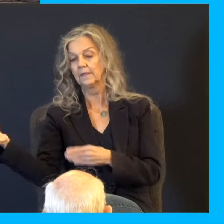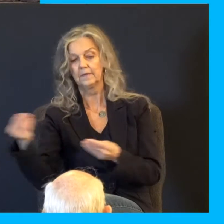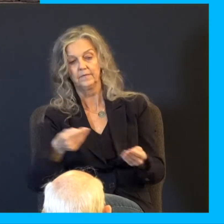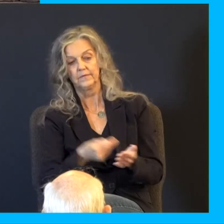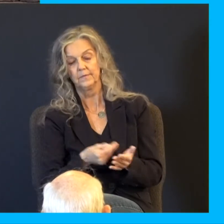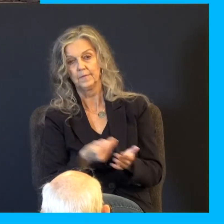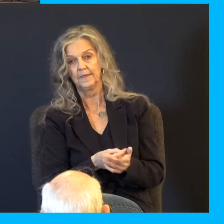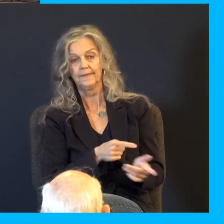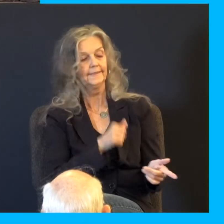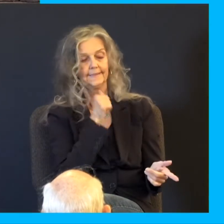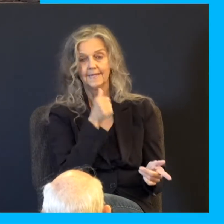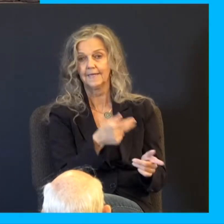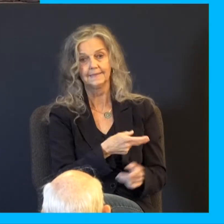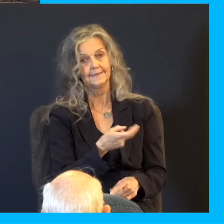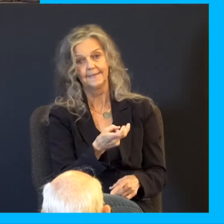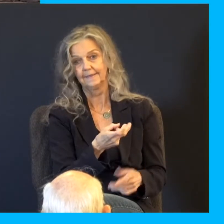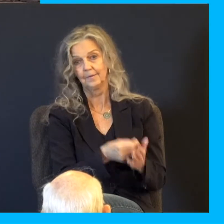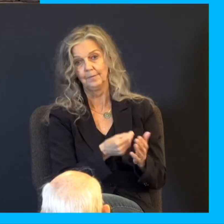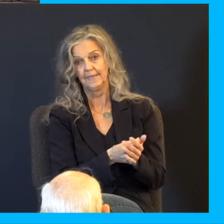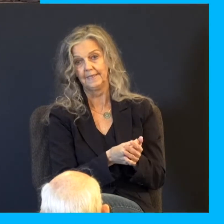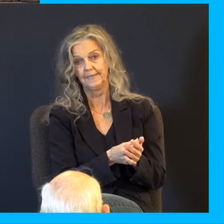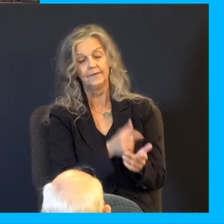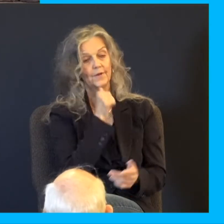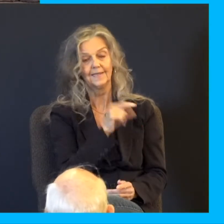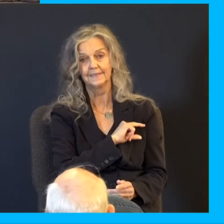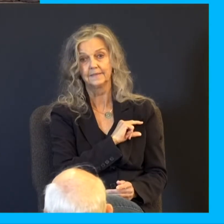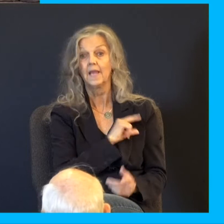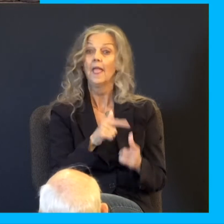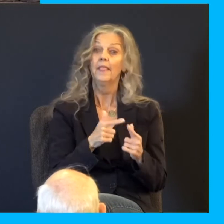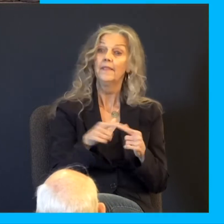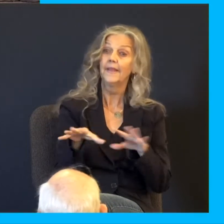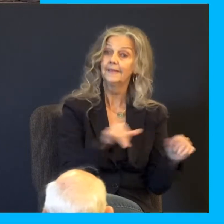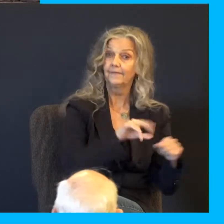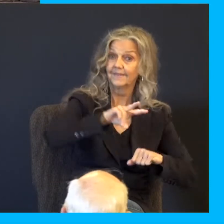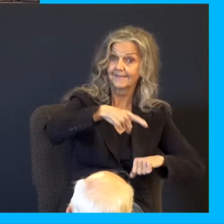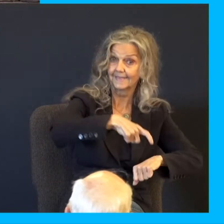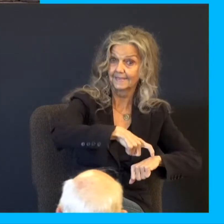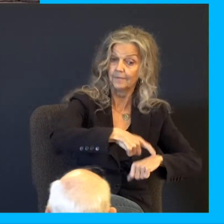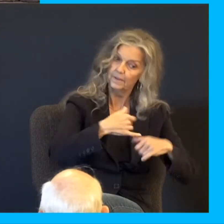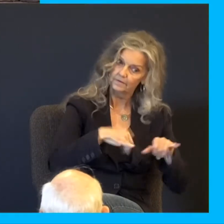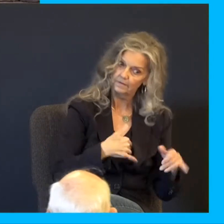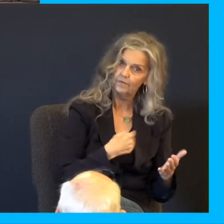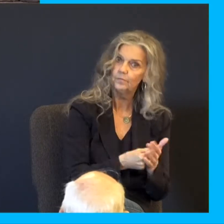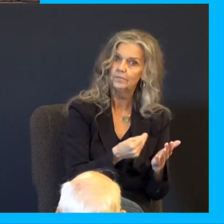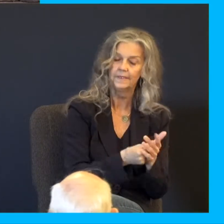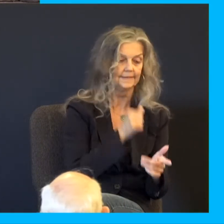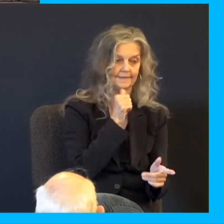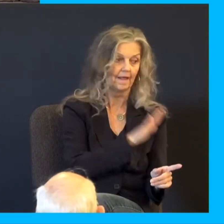take it, they're not guilty, they're all in this together. Now, once again, they go away, and they all have money again in their sacks. They know they didn't take it. They know they're not guilty. It was